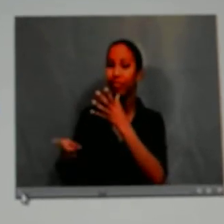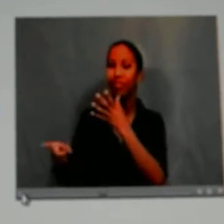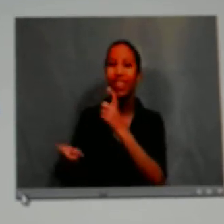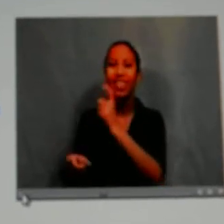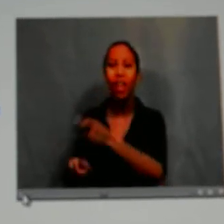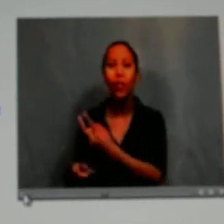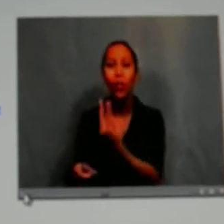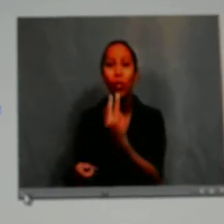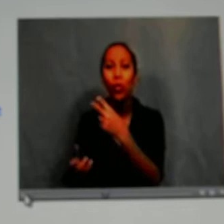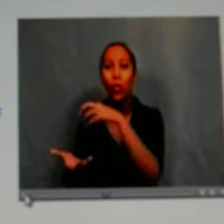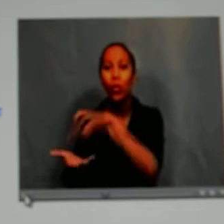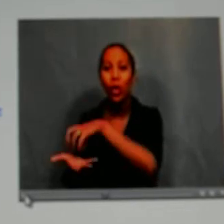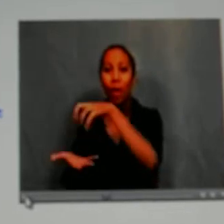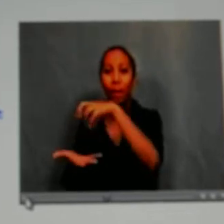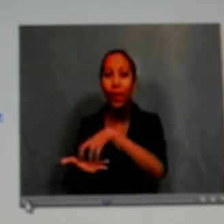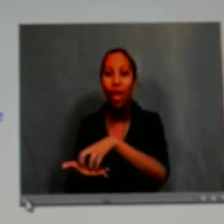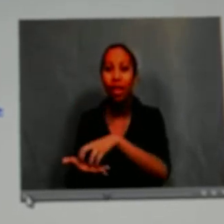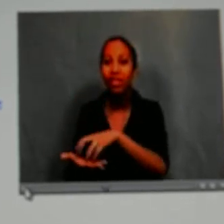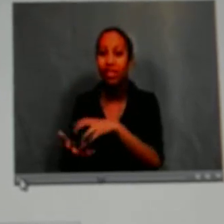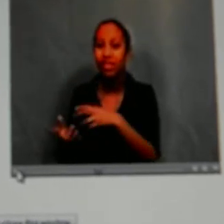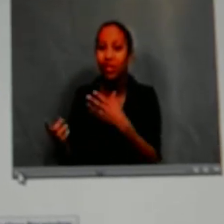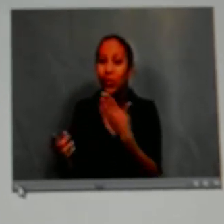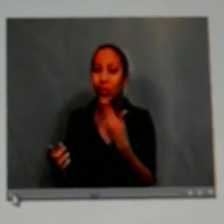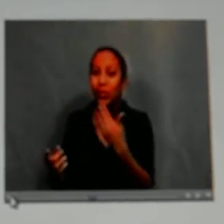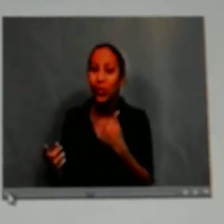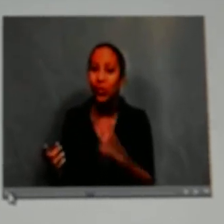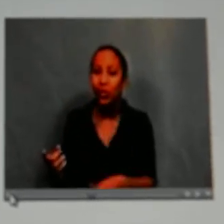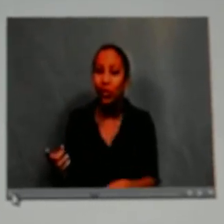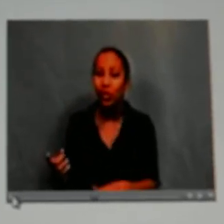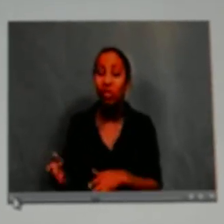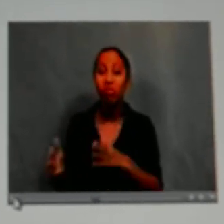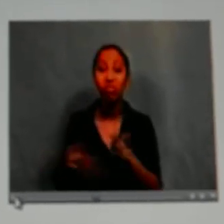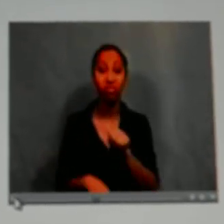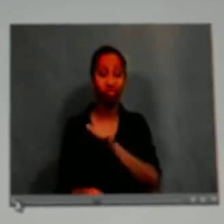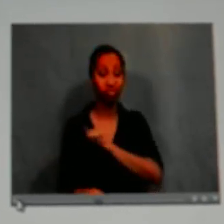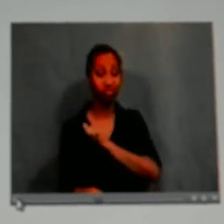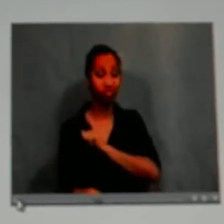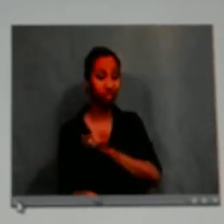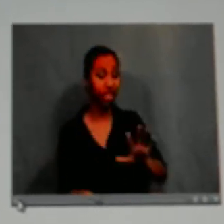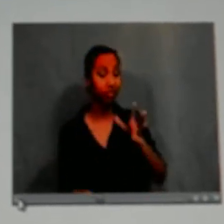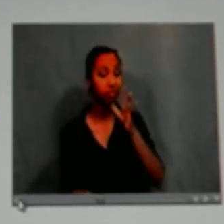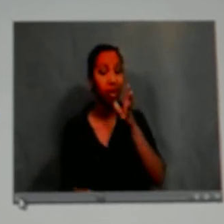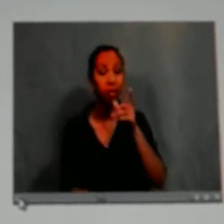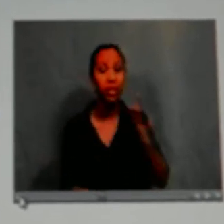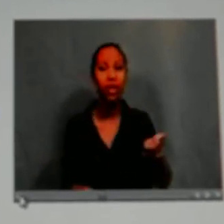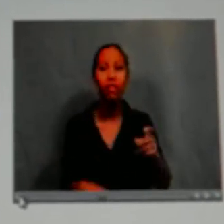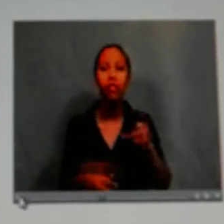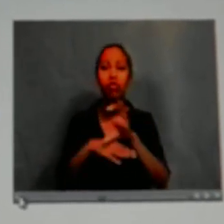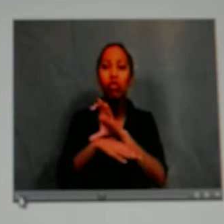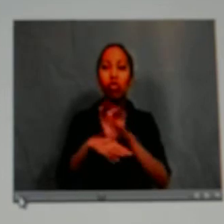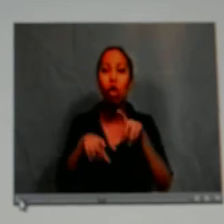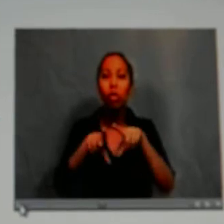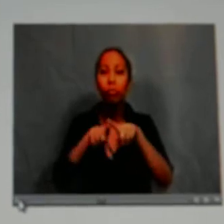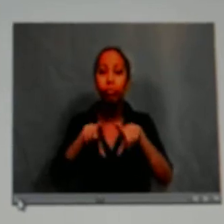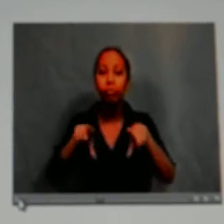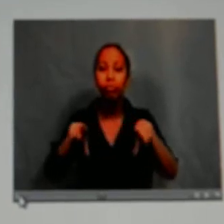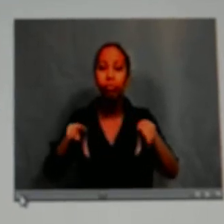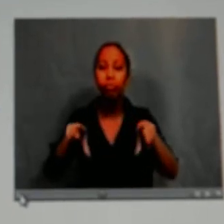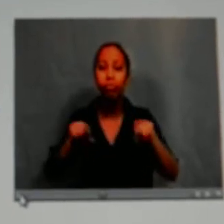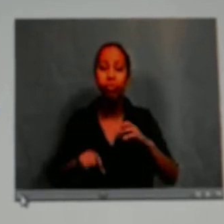So then, when it was lunchtime, one of the boys got cookies in his lunchbox to eat for dessert.